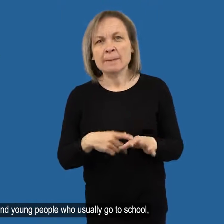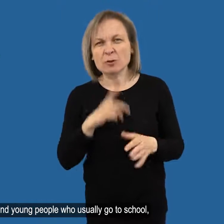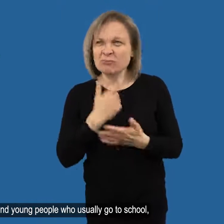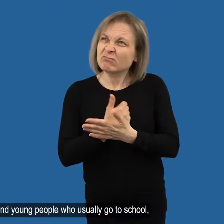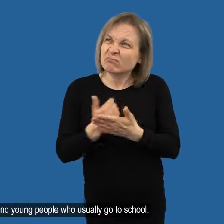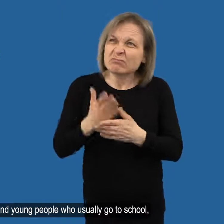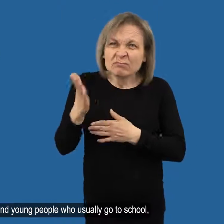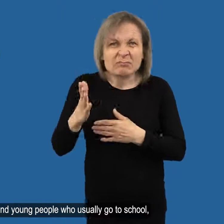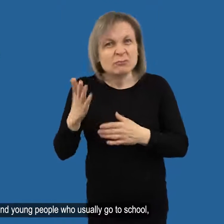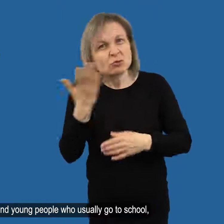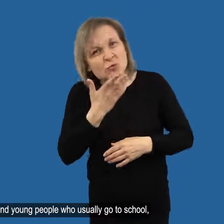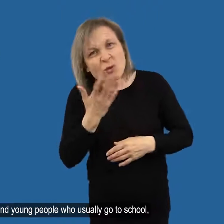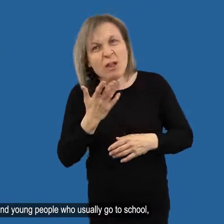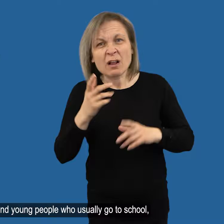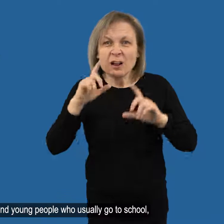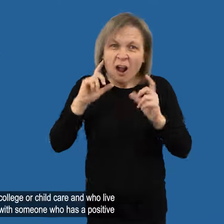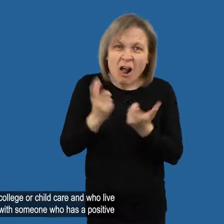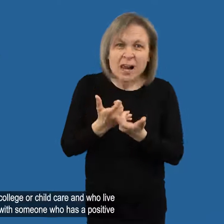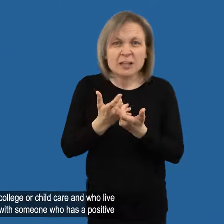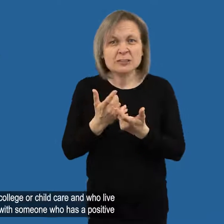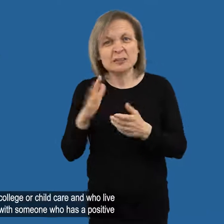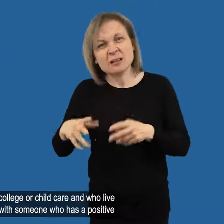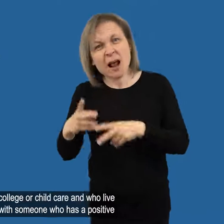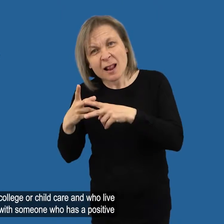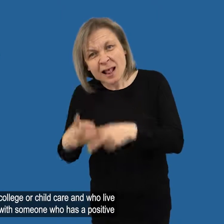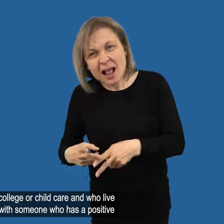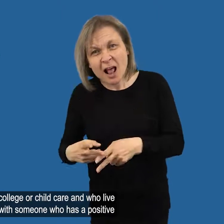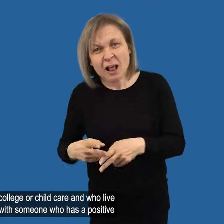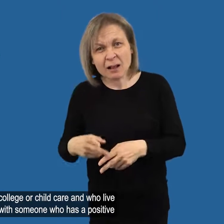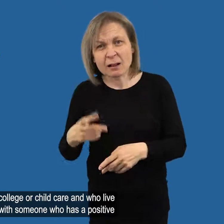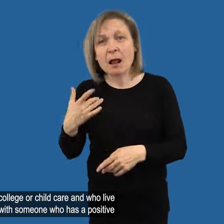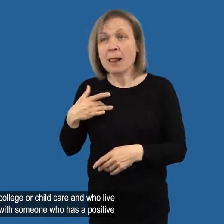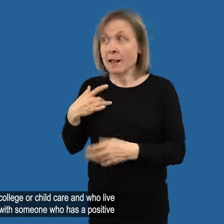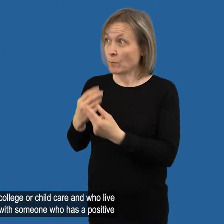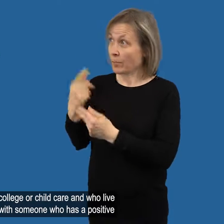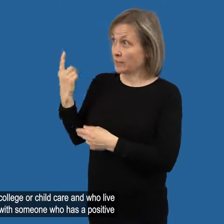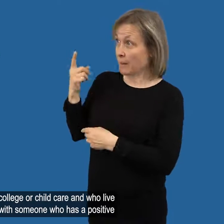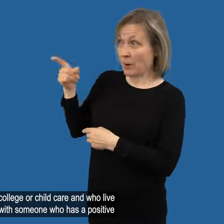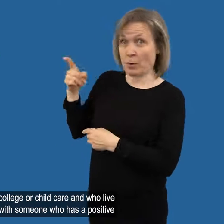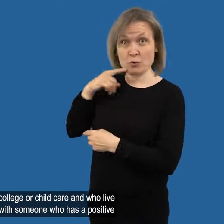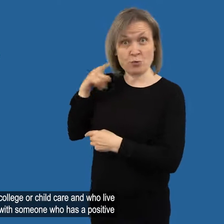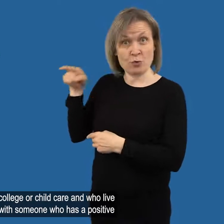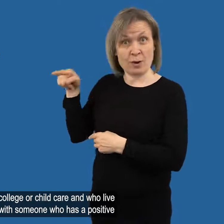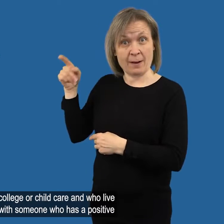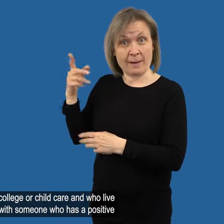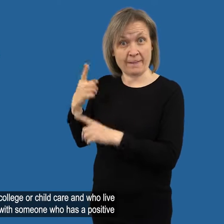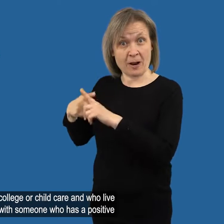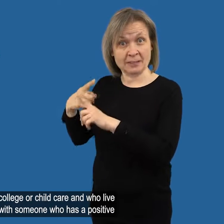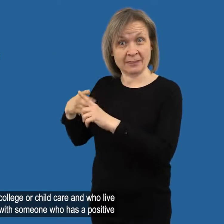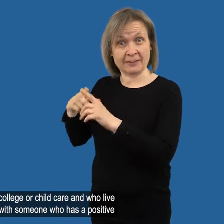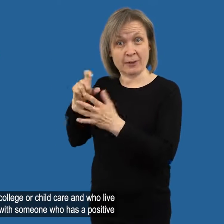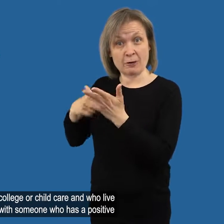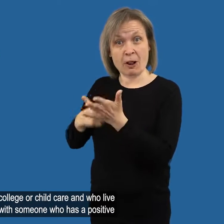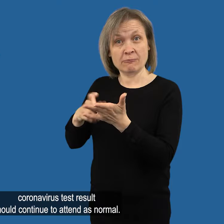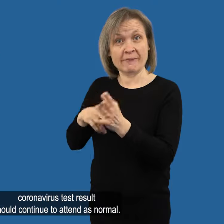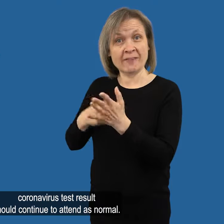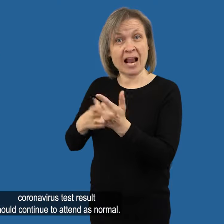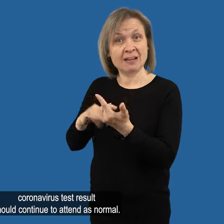Children and young people who usually go to school, college or childcare and who live with someone who has a positive coronavirus test